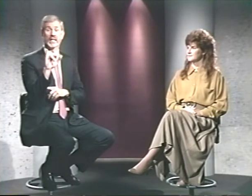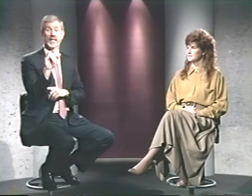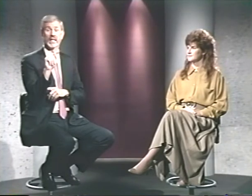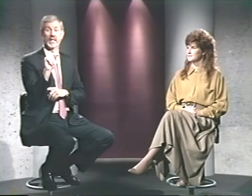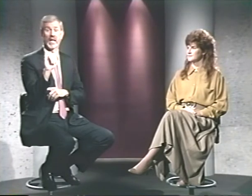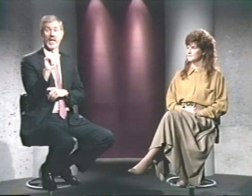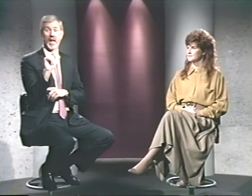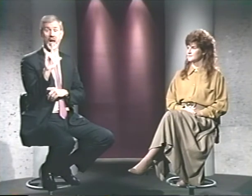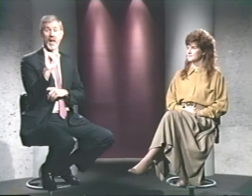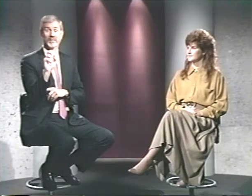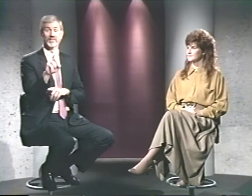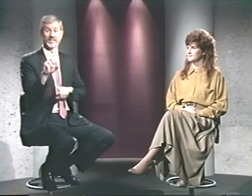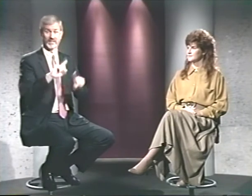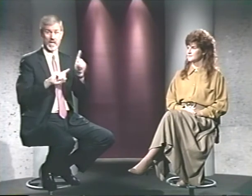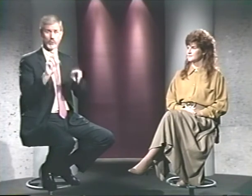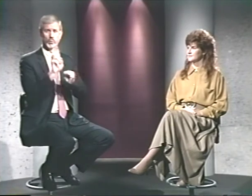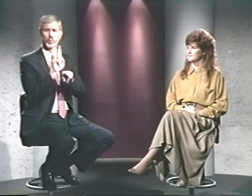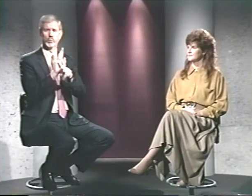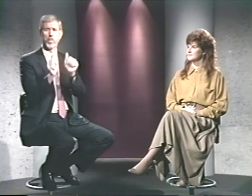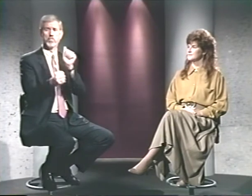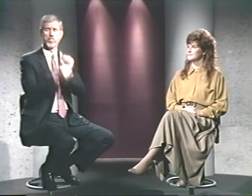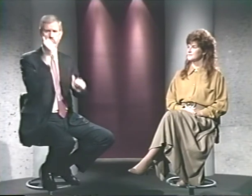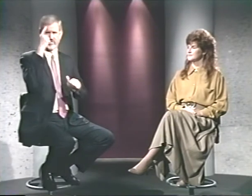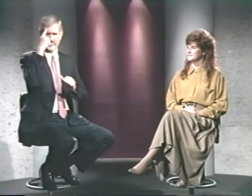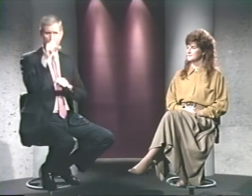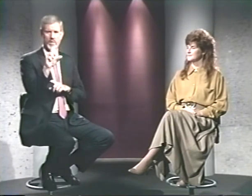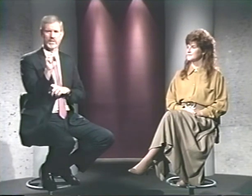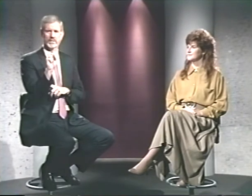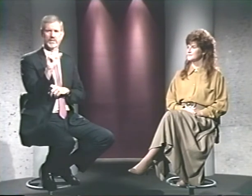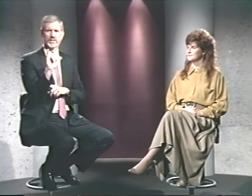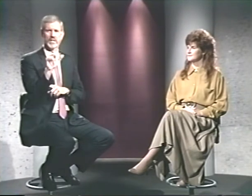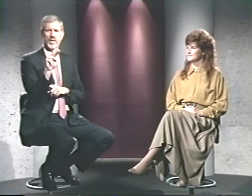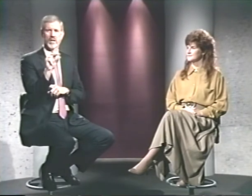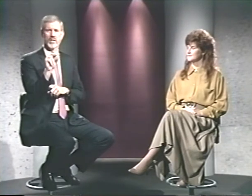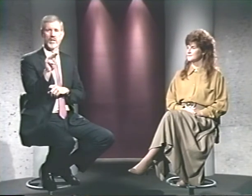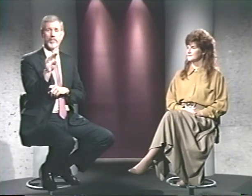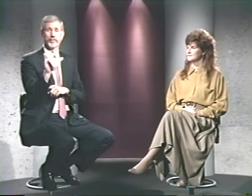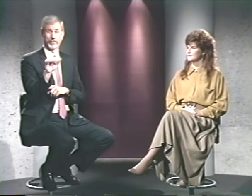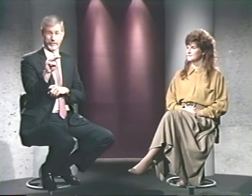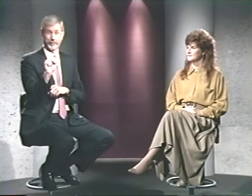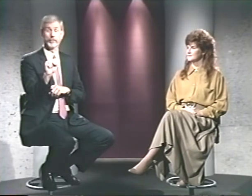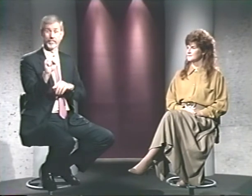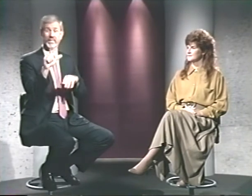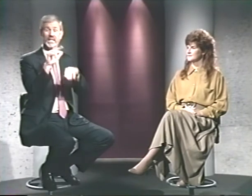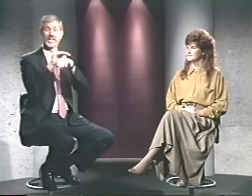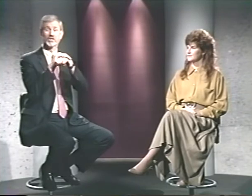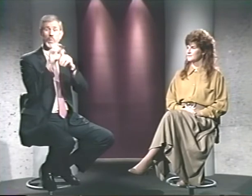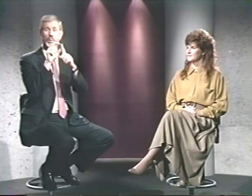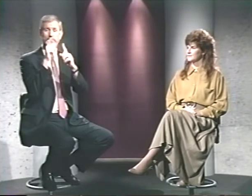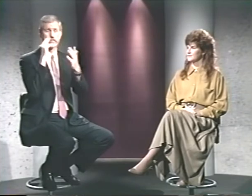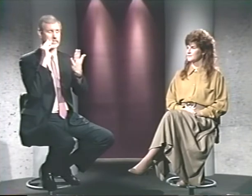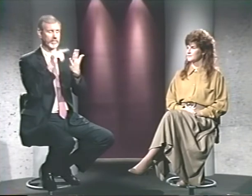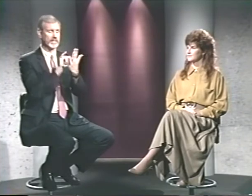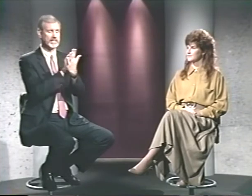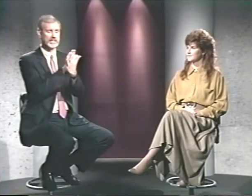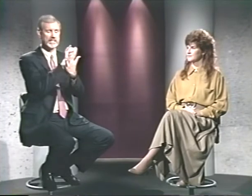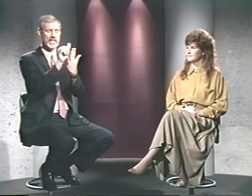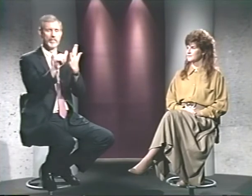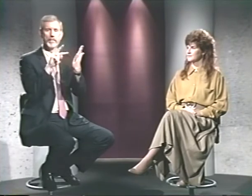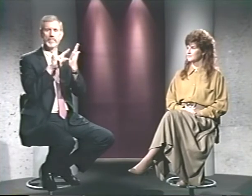Initialized signs are used primarily for synonyms, you know, English words with